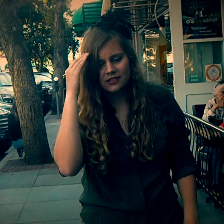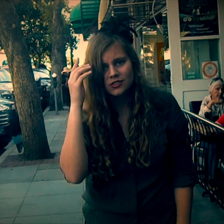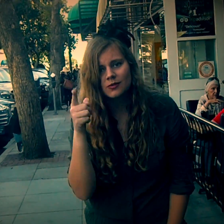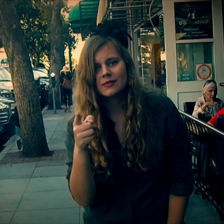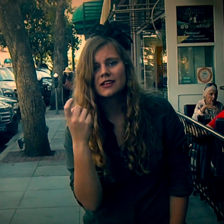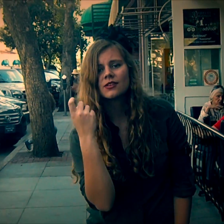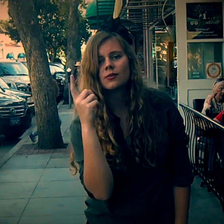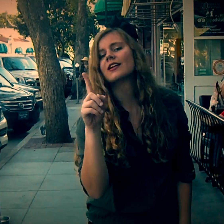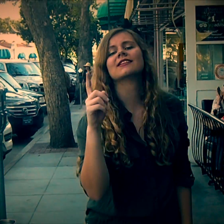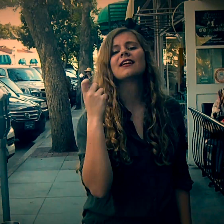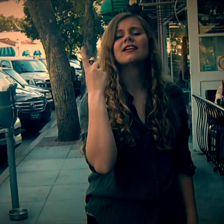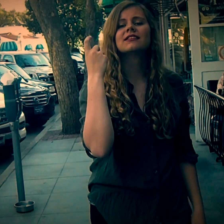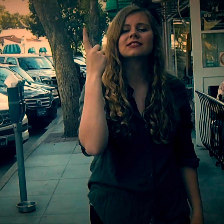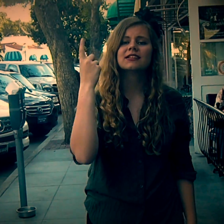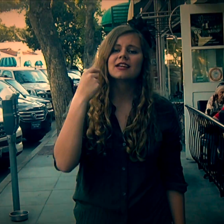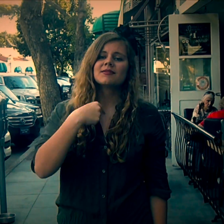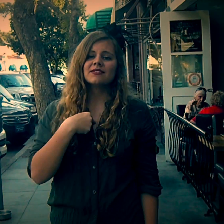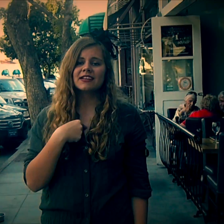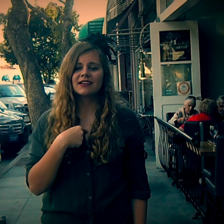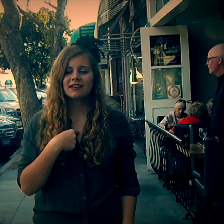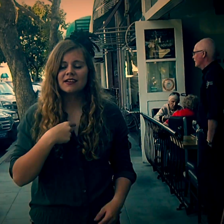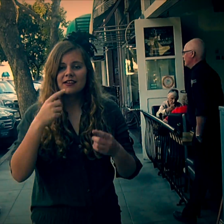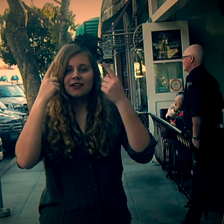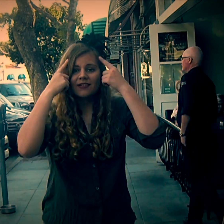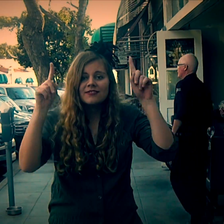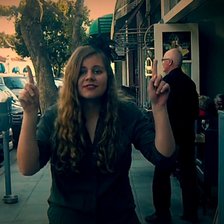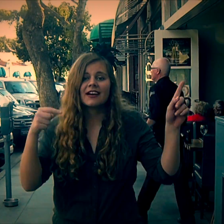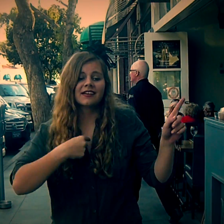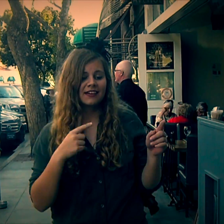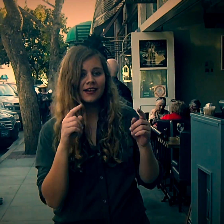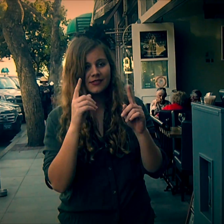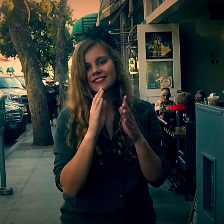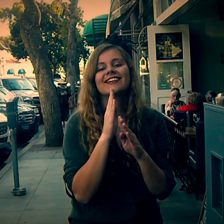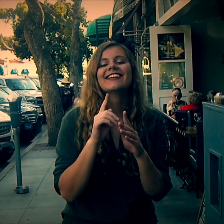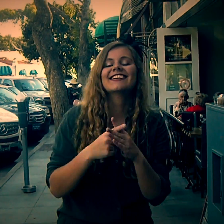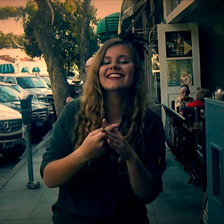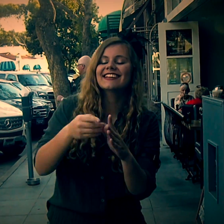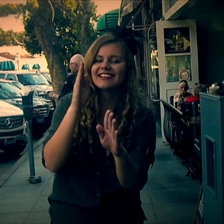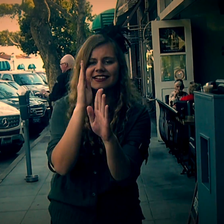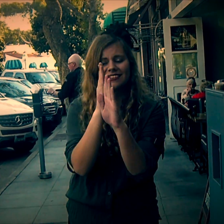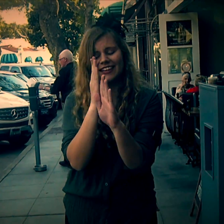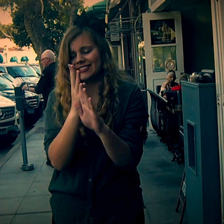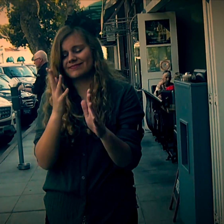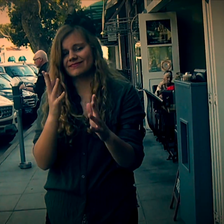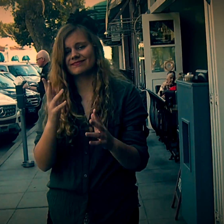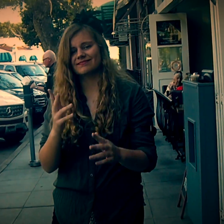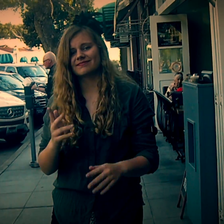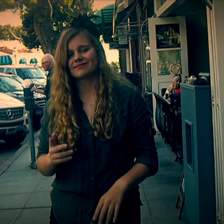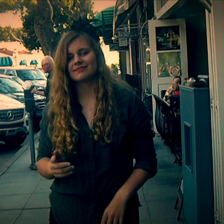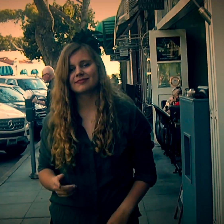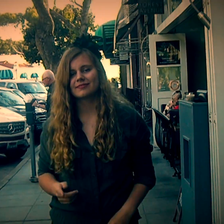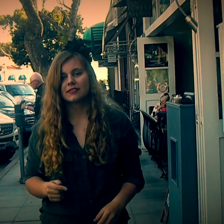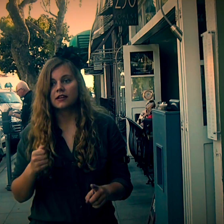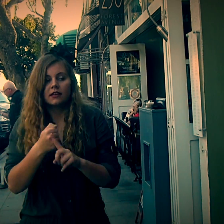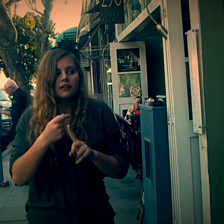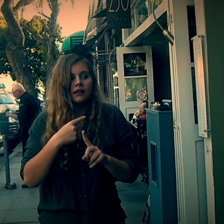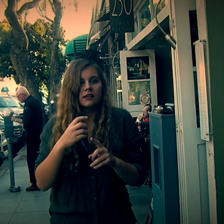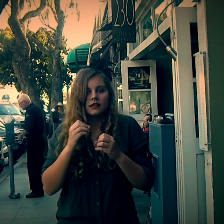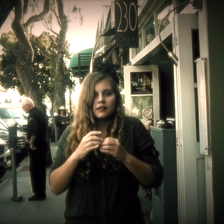always knew you'd be the one to understand me I guess that's why it took so long to get things right But